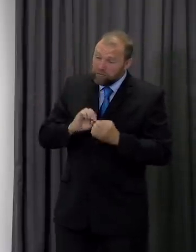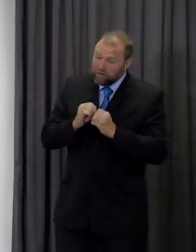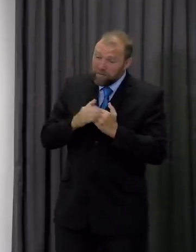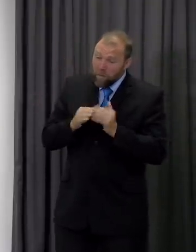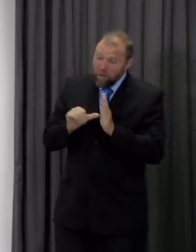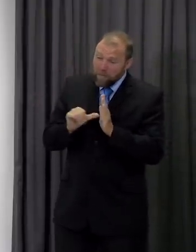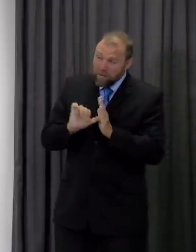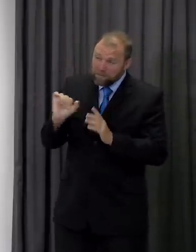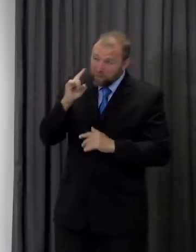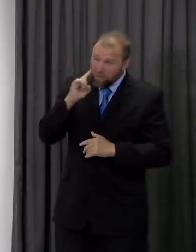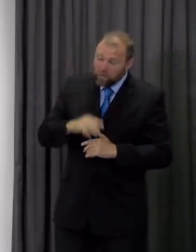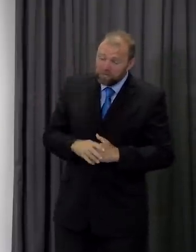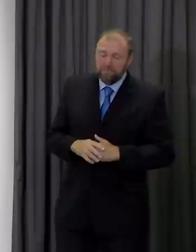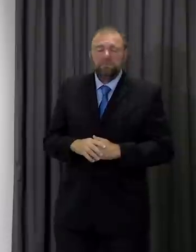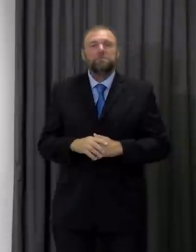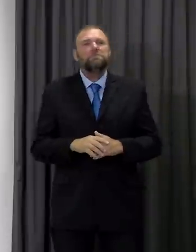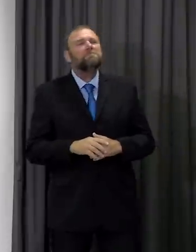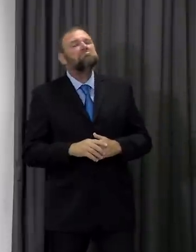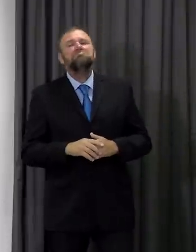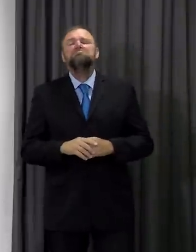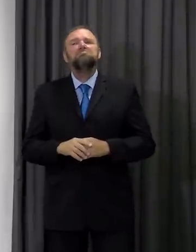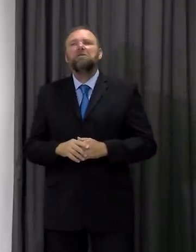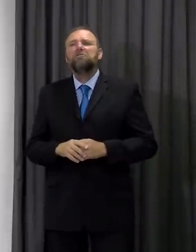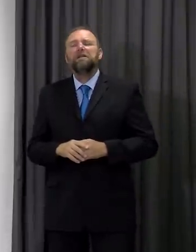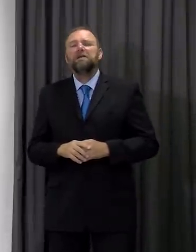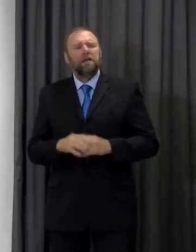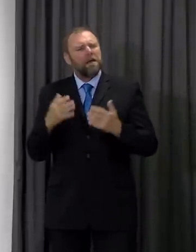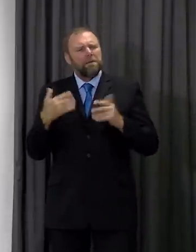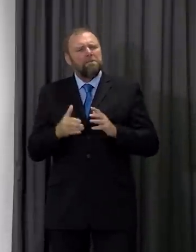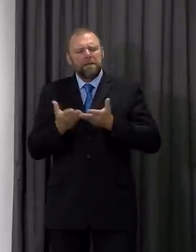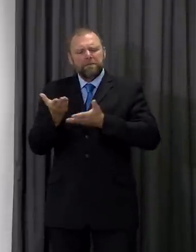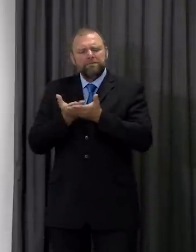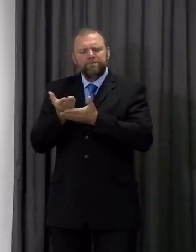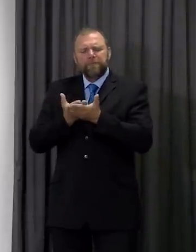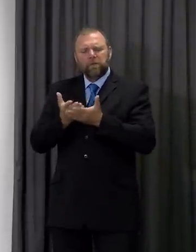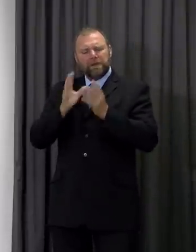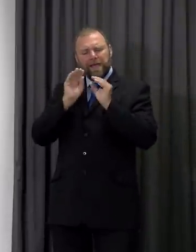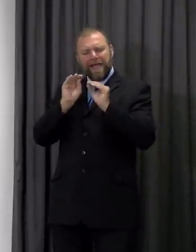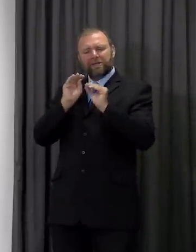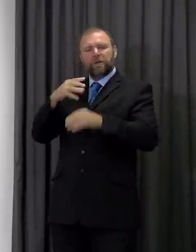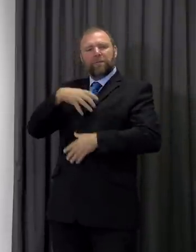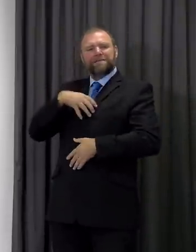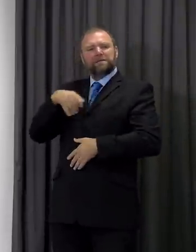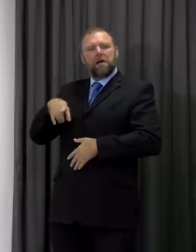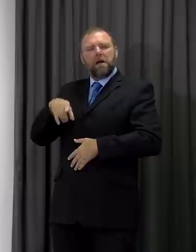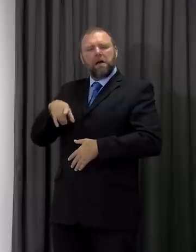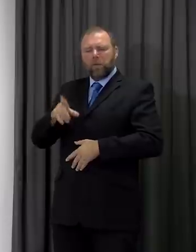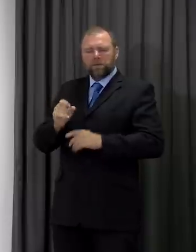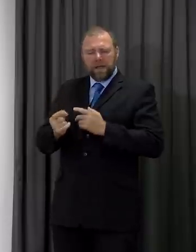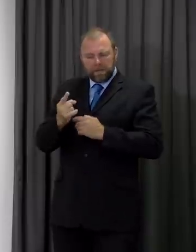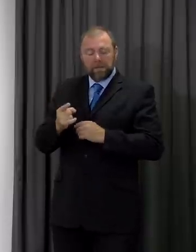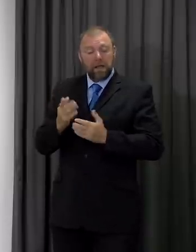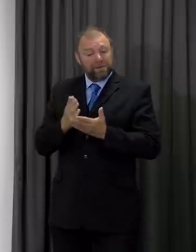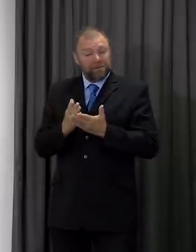not in particular I've had an opportunity to speak with the education minister over the last week about where we are with the return from schools it's actually gone